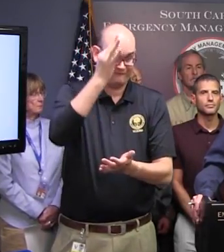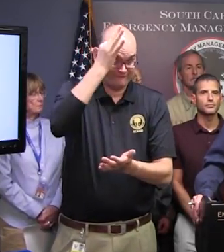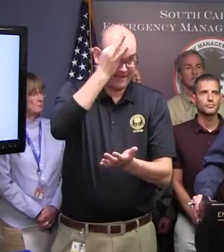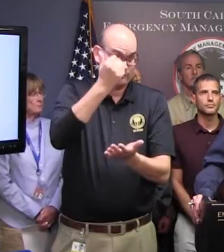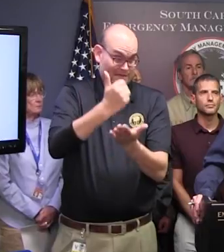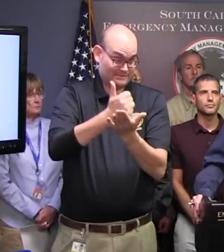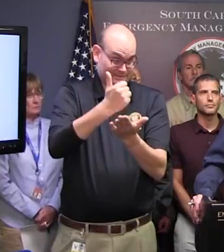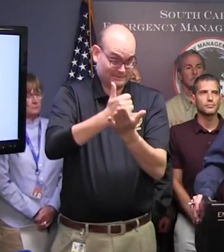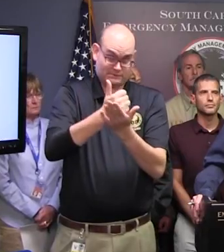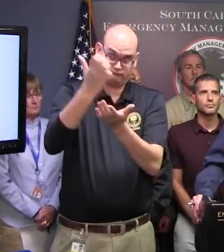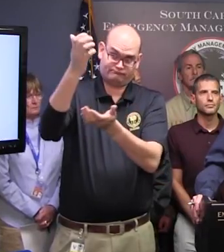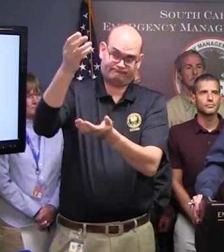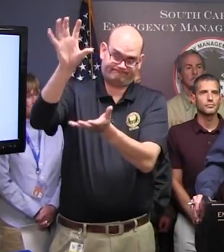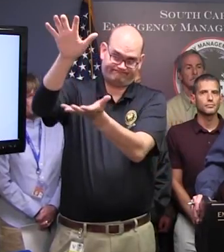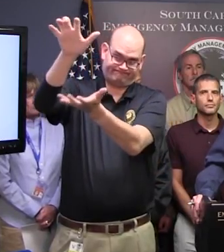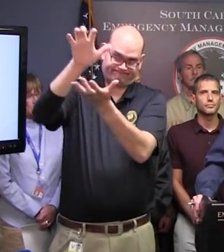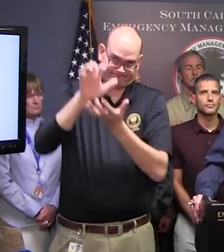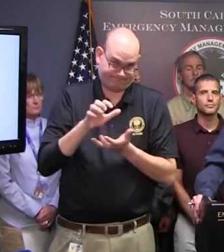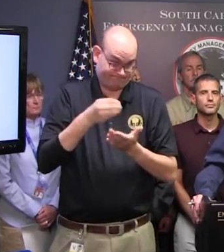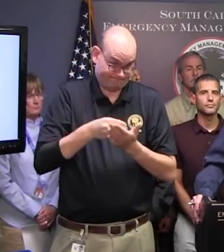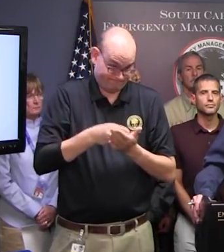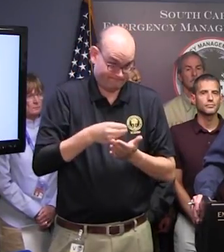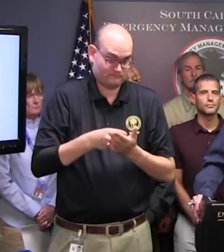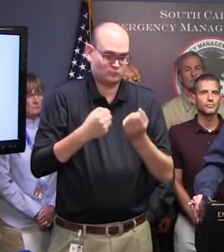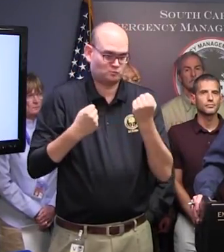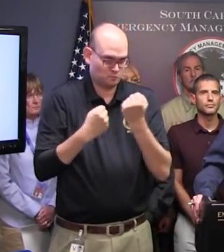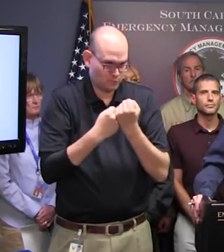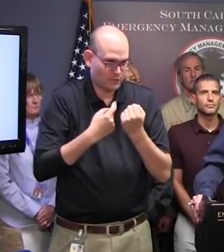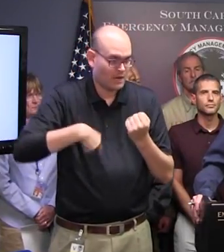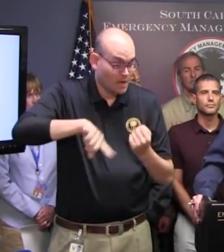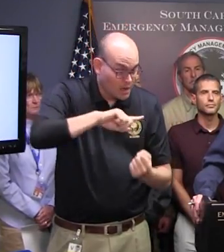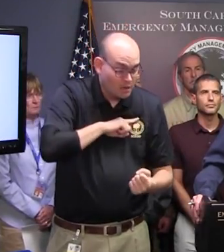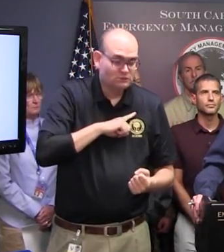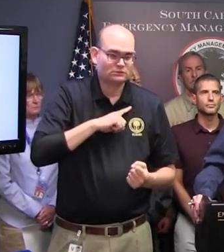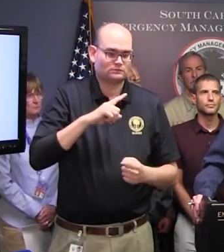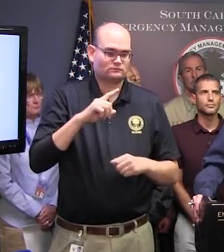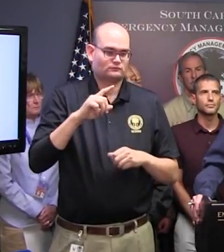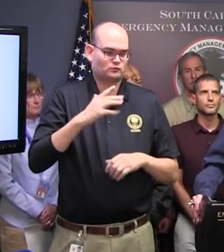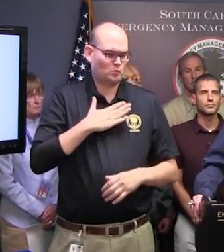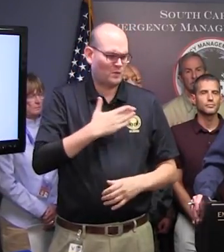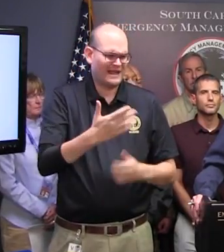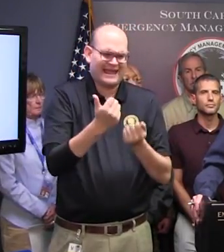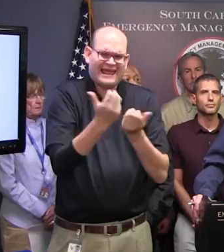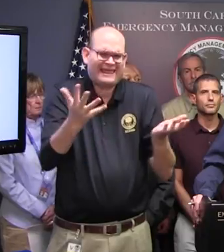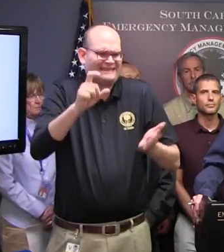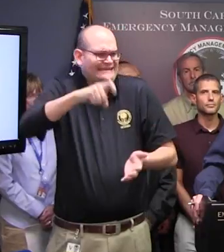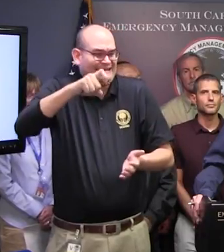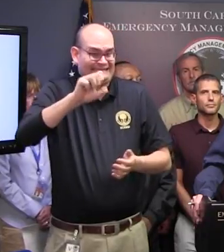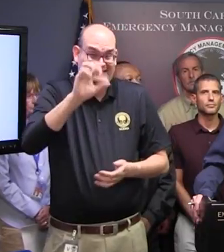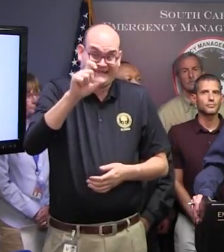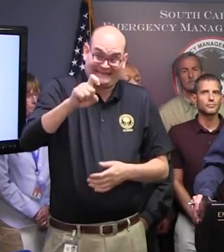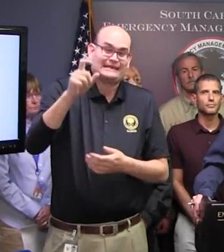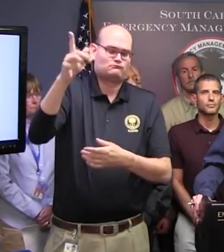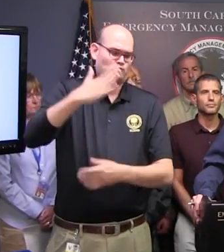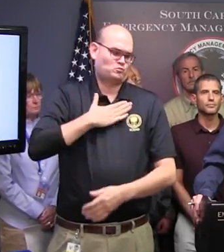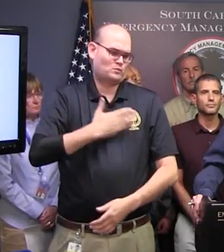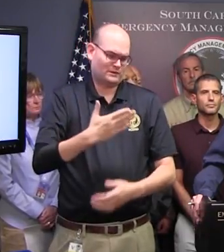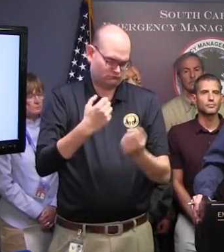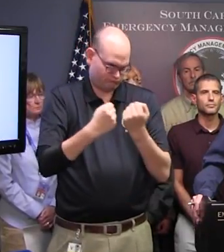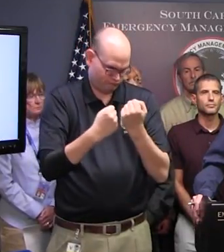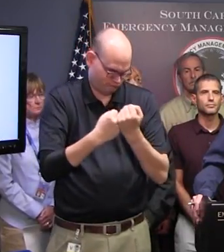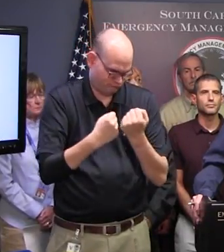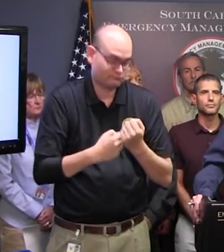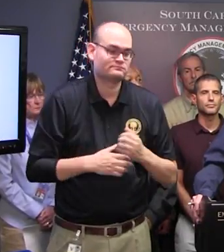He said he's with us. He assured me that he was willing to do anything that we needed to help the people of South Carolina.